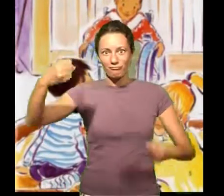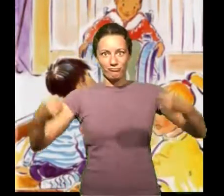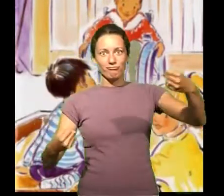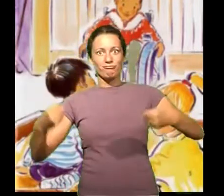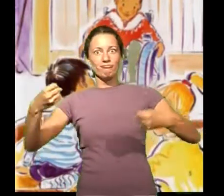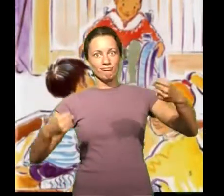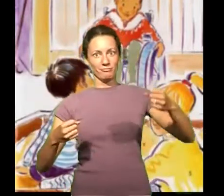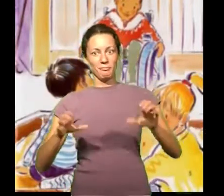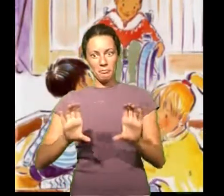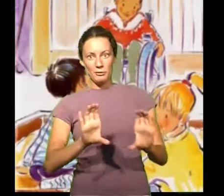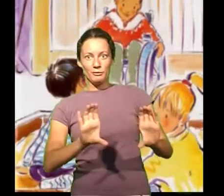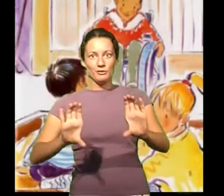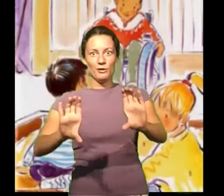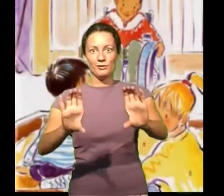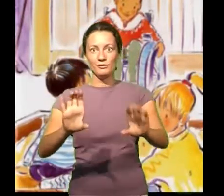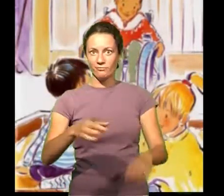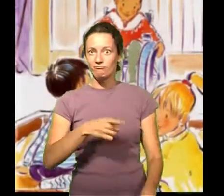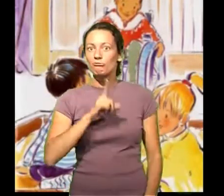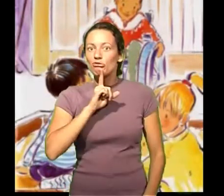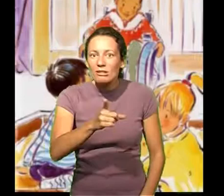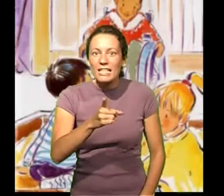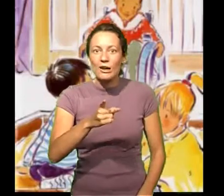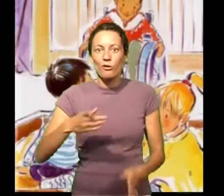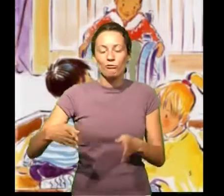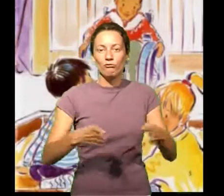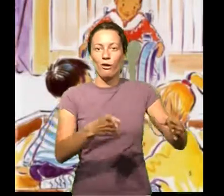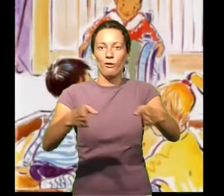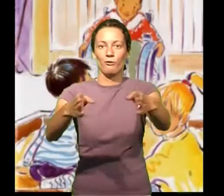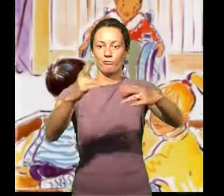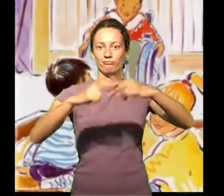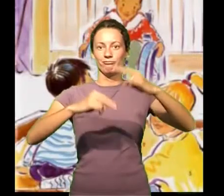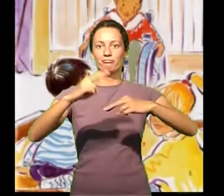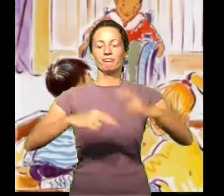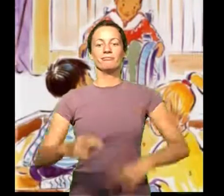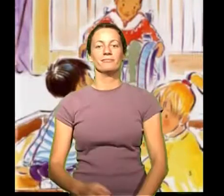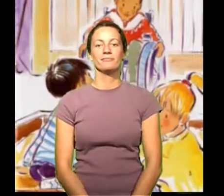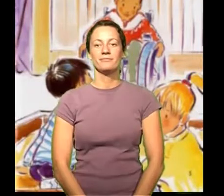My dad drives a bulldozer. He makes real roads.